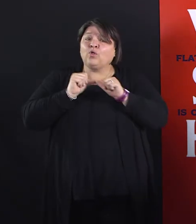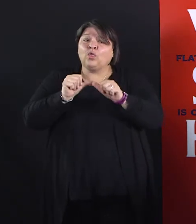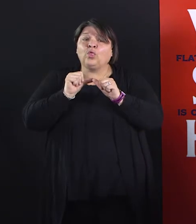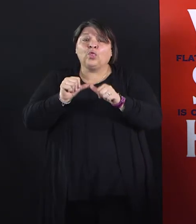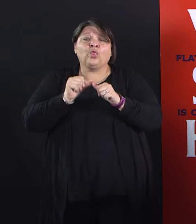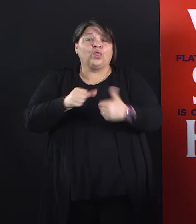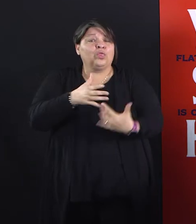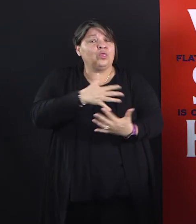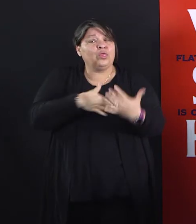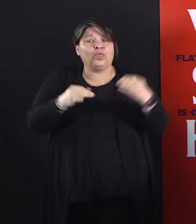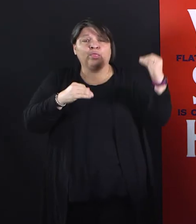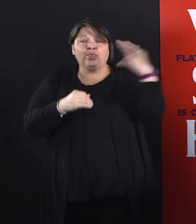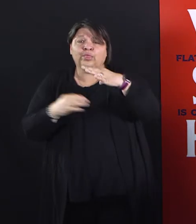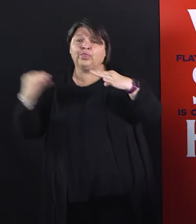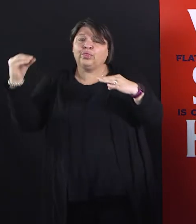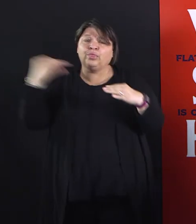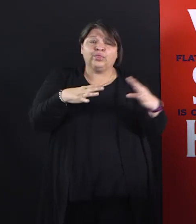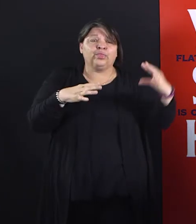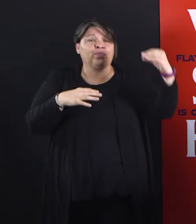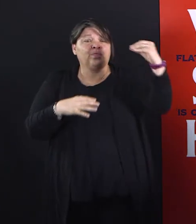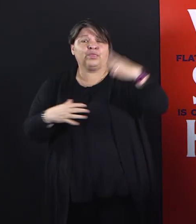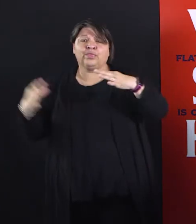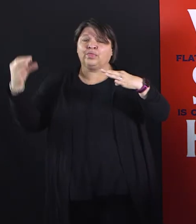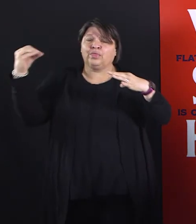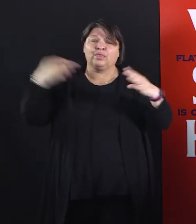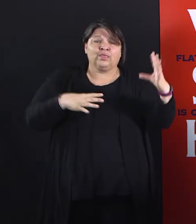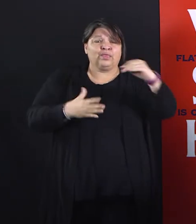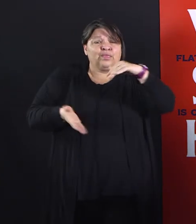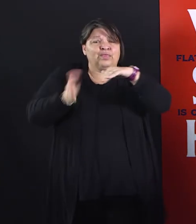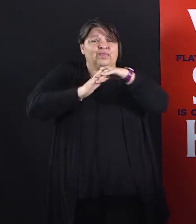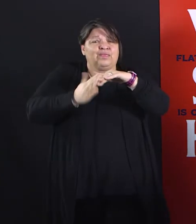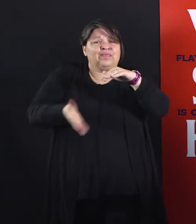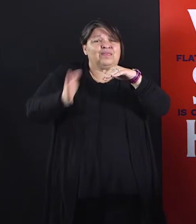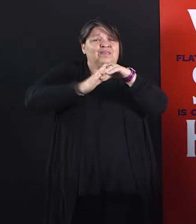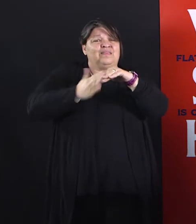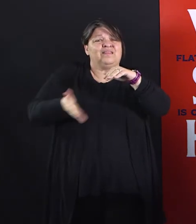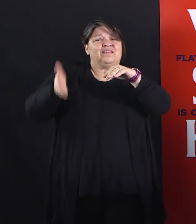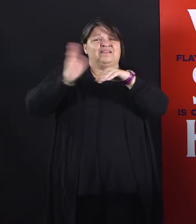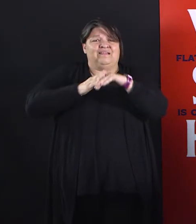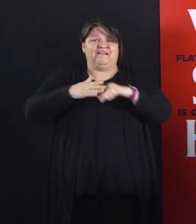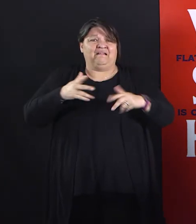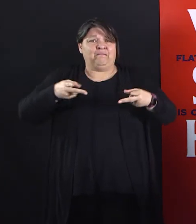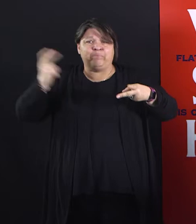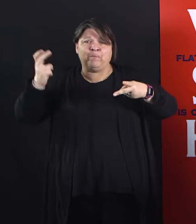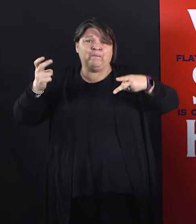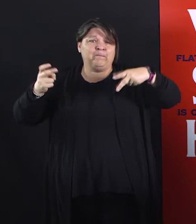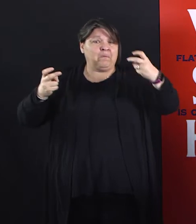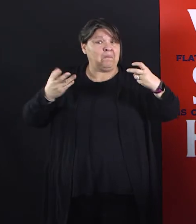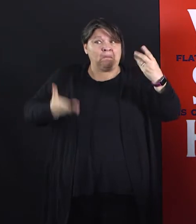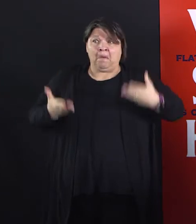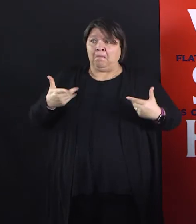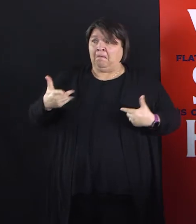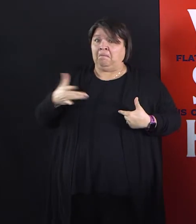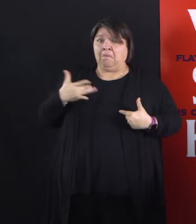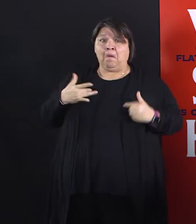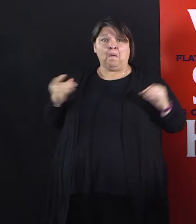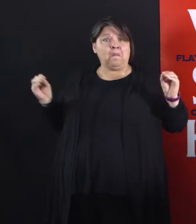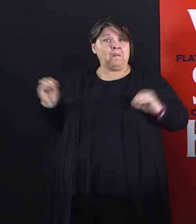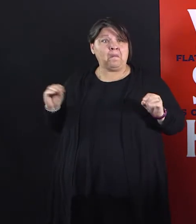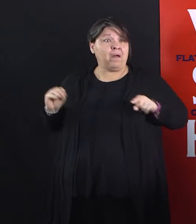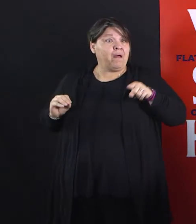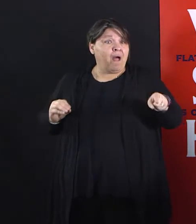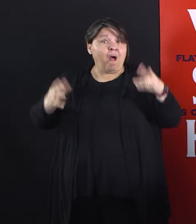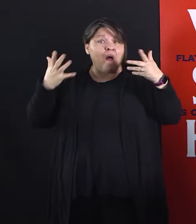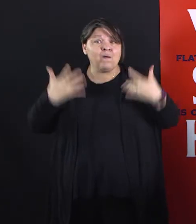or if you're just beginning to feel those symptoms. We can stop it and we can slow it down and we can